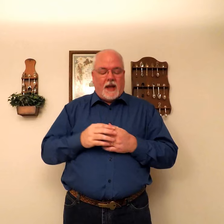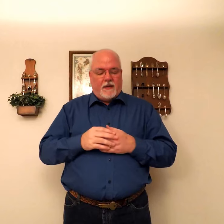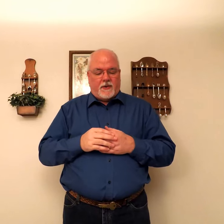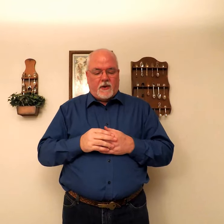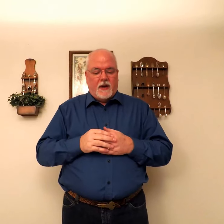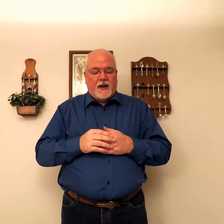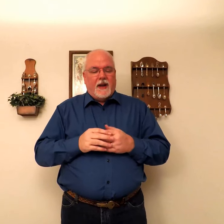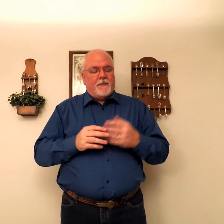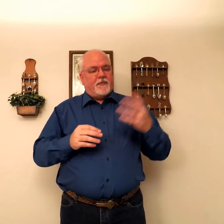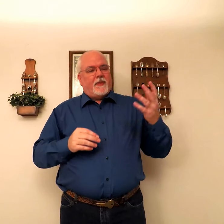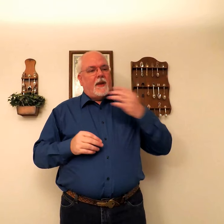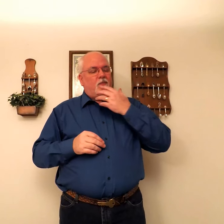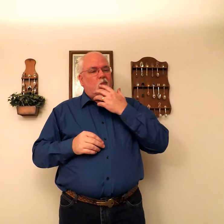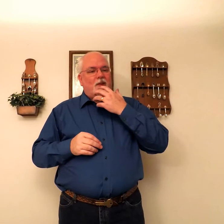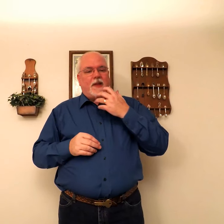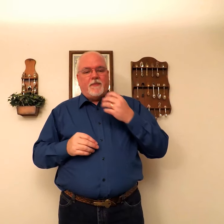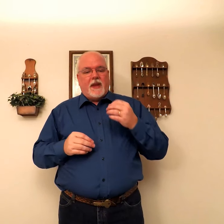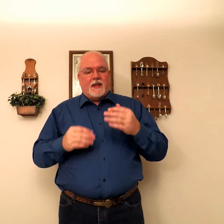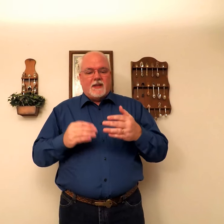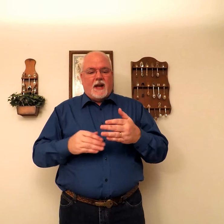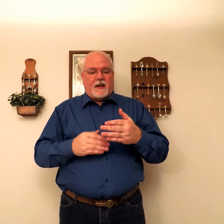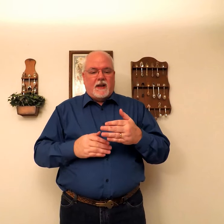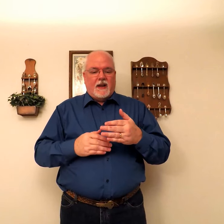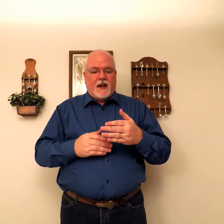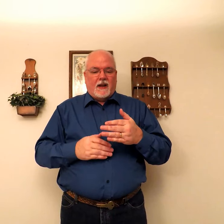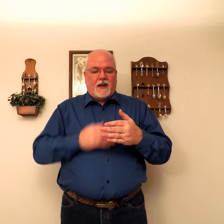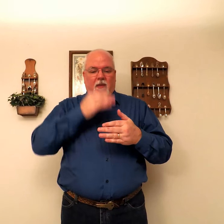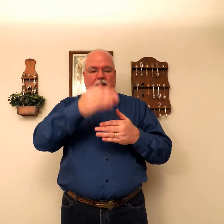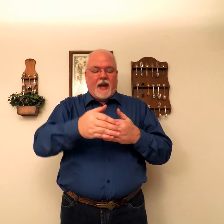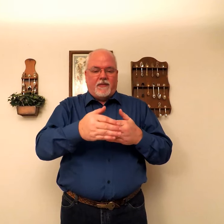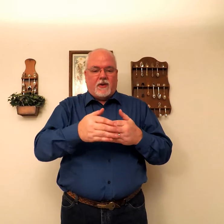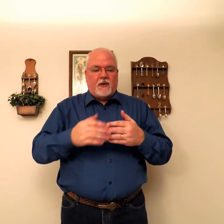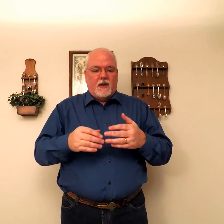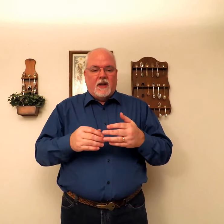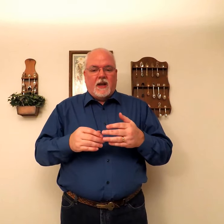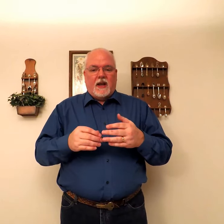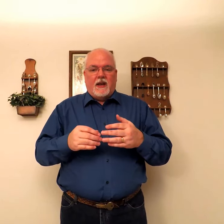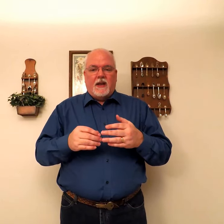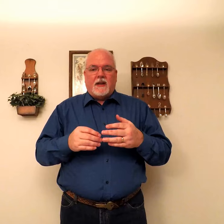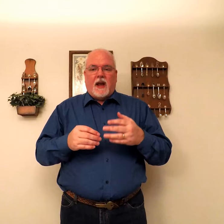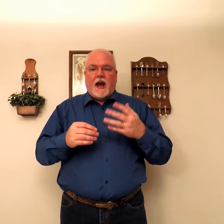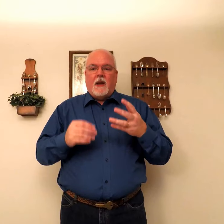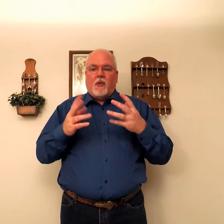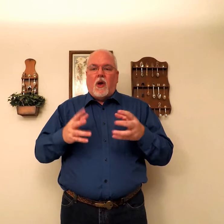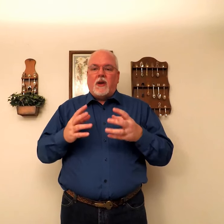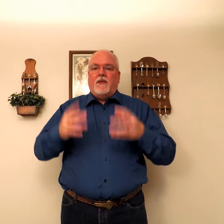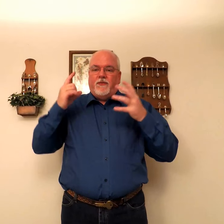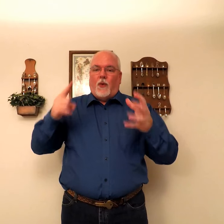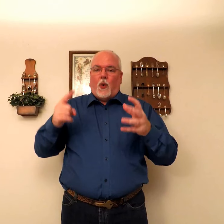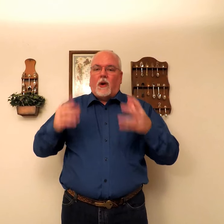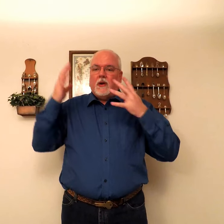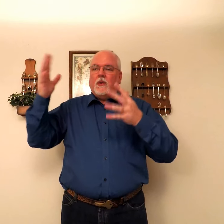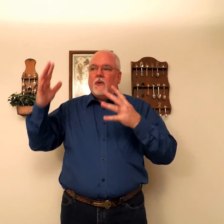After. It's not coming after. It is, I am longing for you.